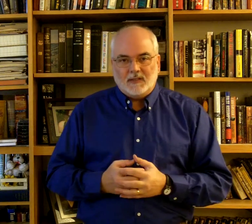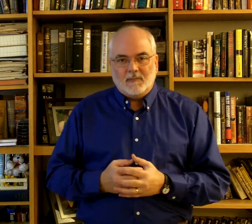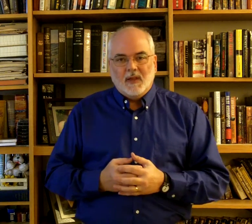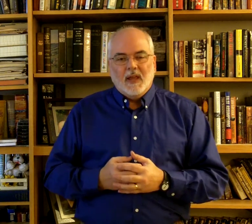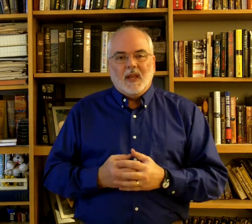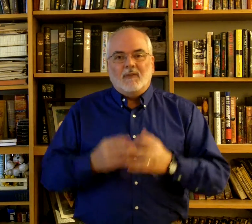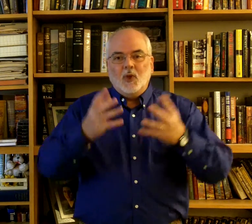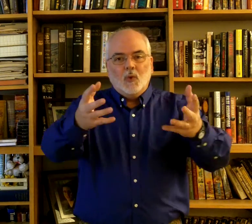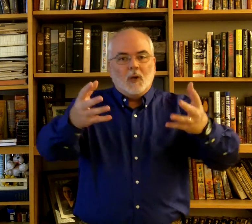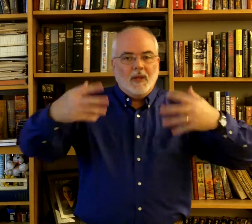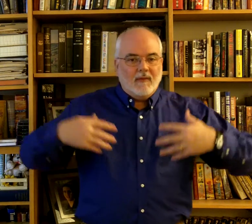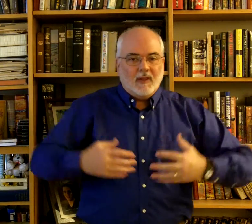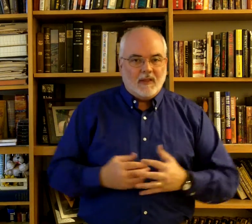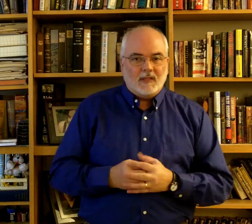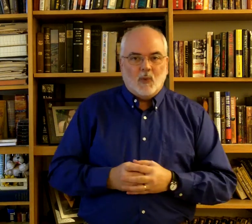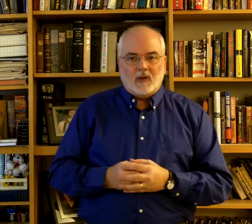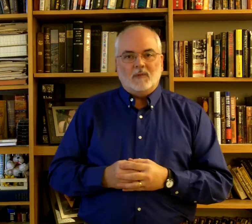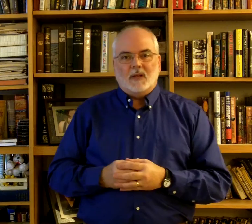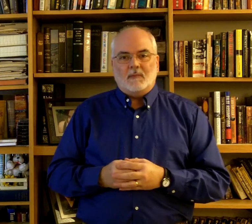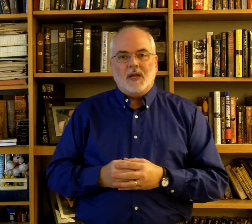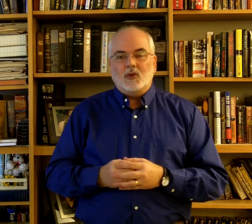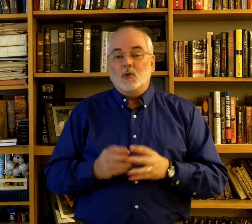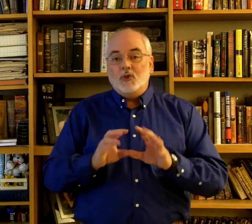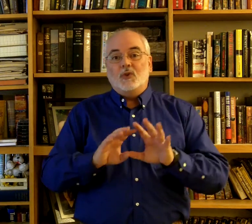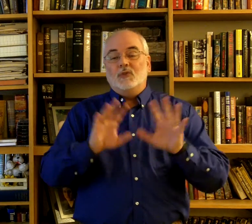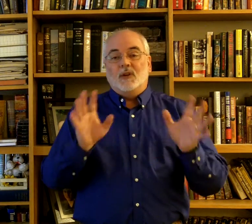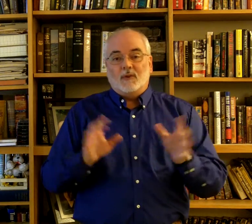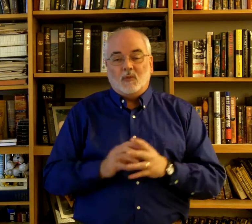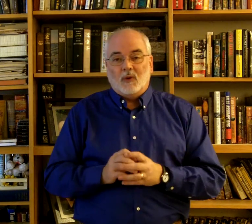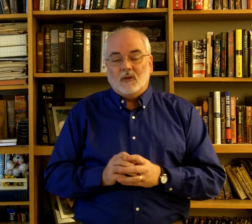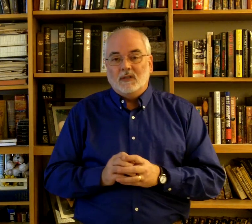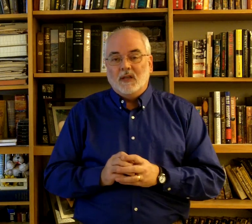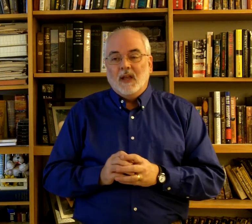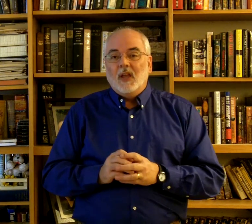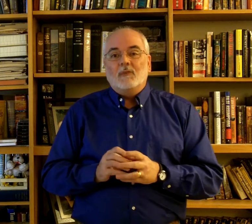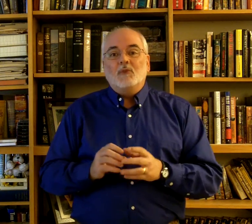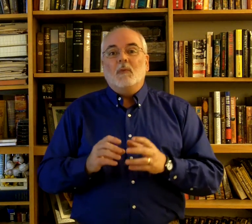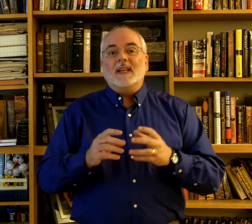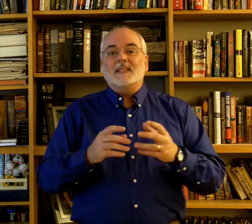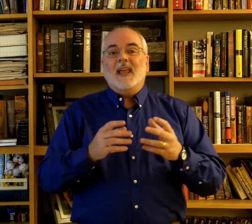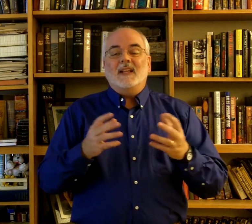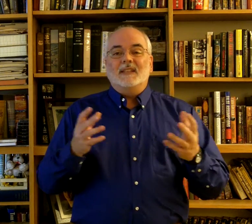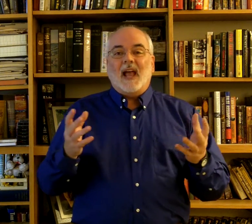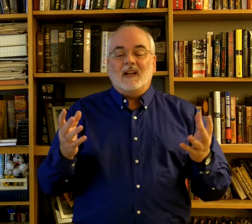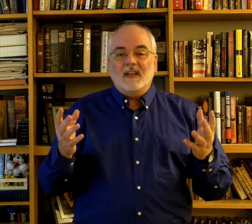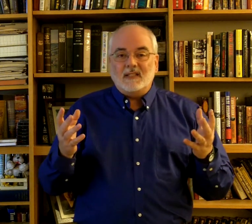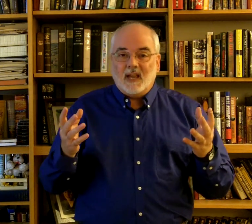If you were to be giving this welcome speech, you would choose different words. You might say exactly the same